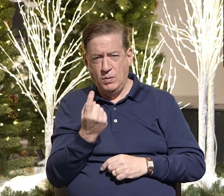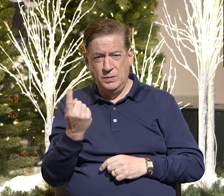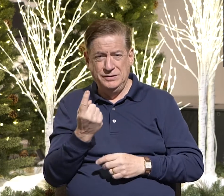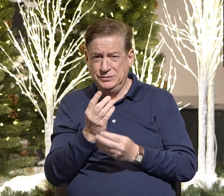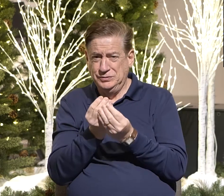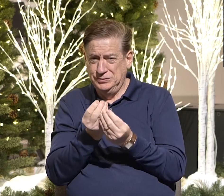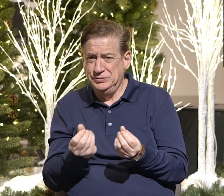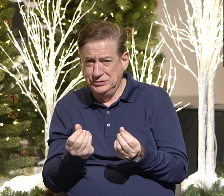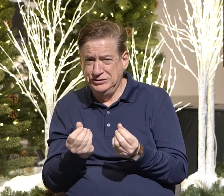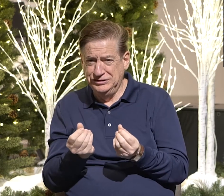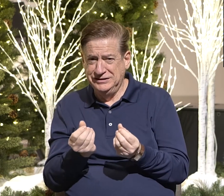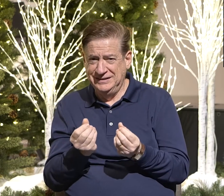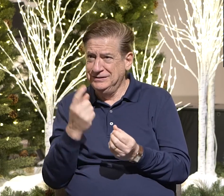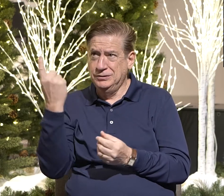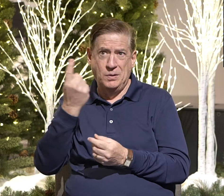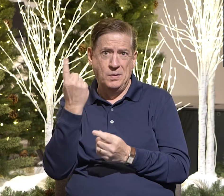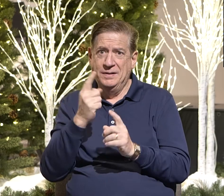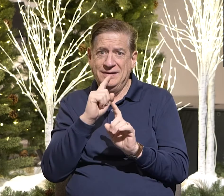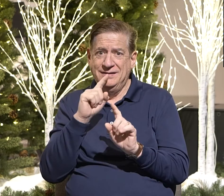everything through that.